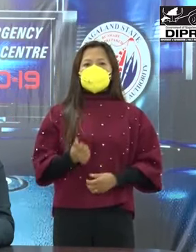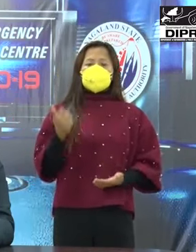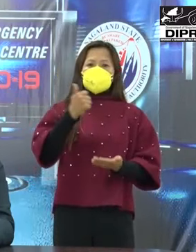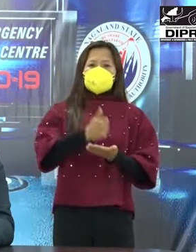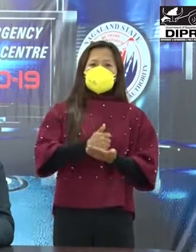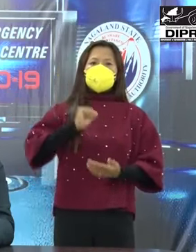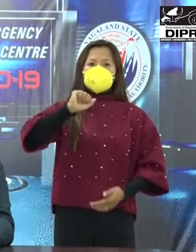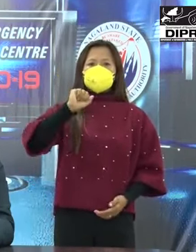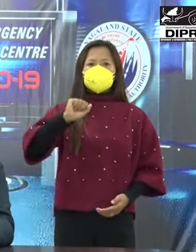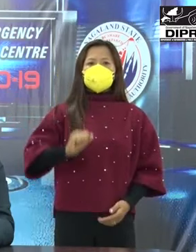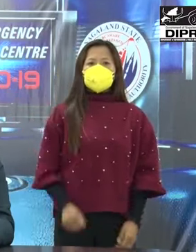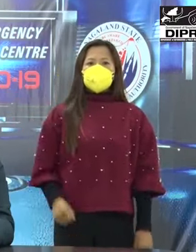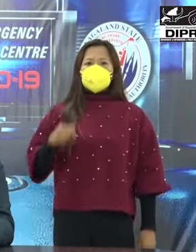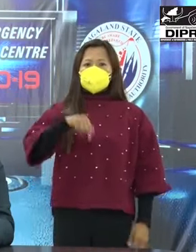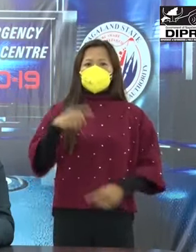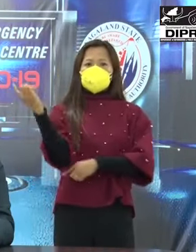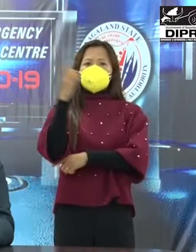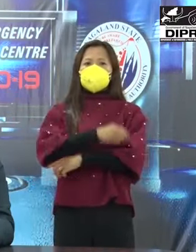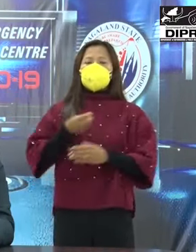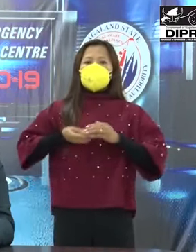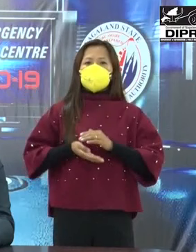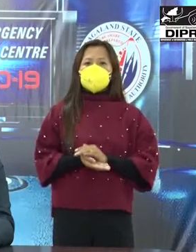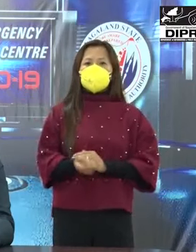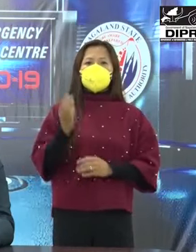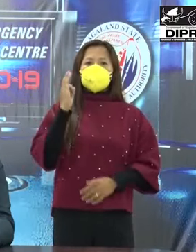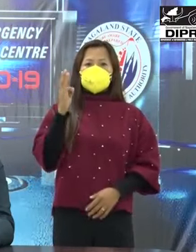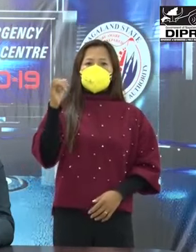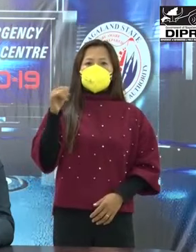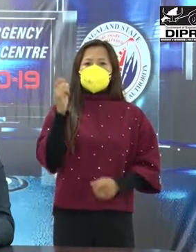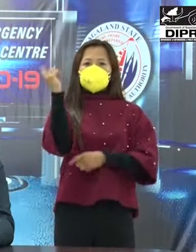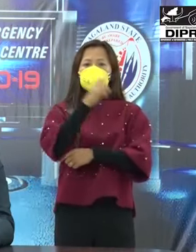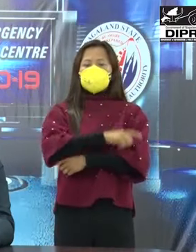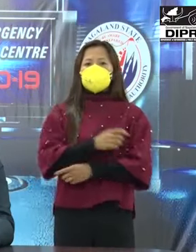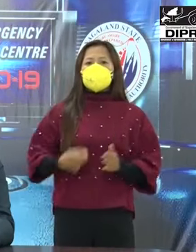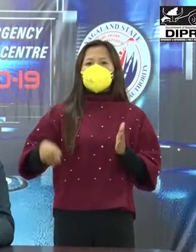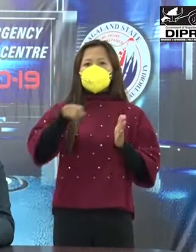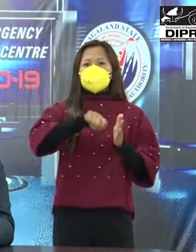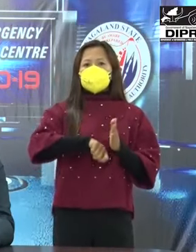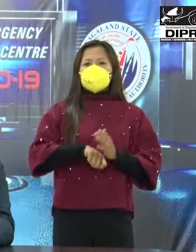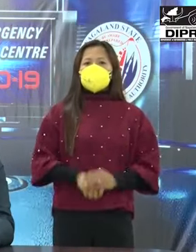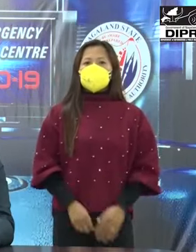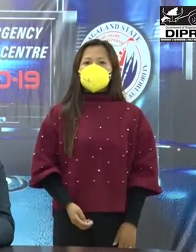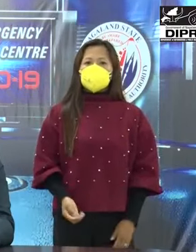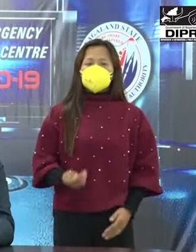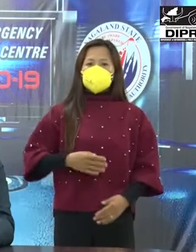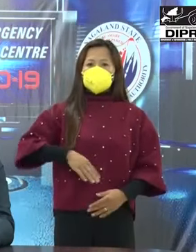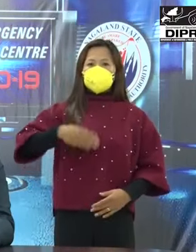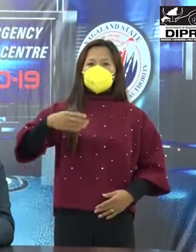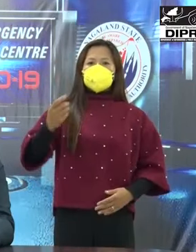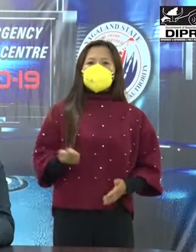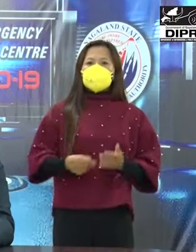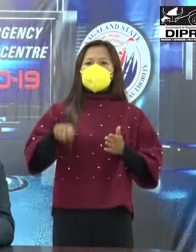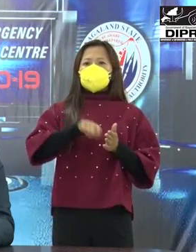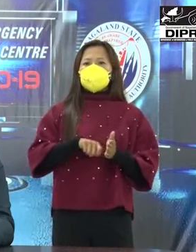bank accounts. Today, we enter the 36th day of the lockdown. During this lockdown